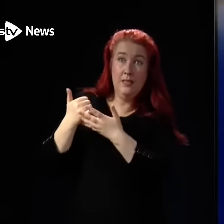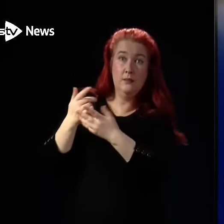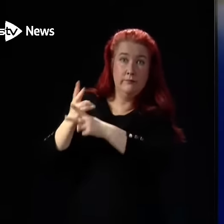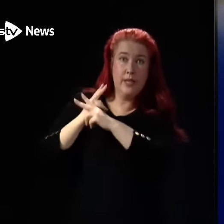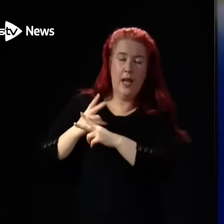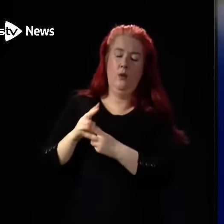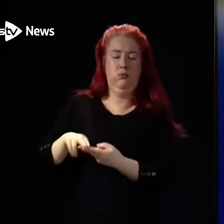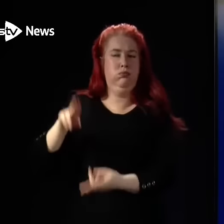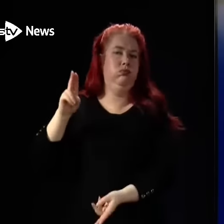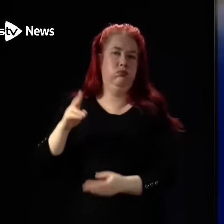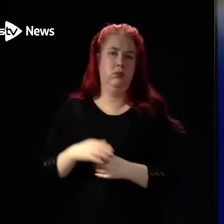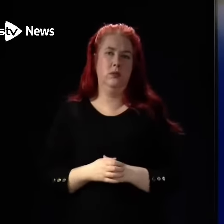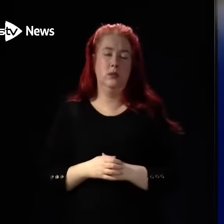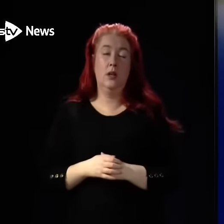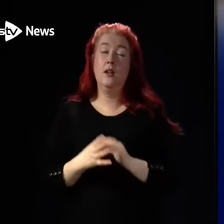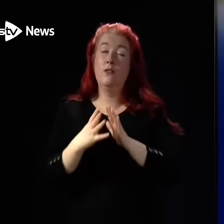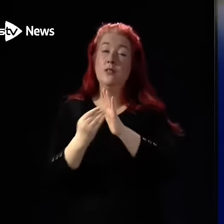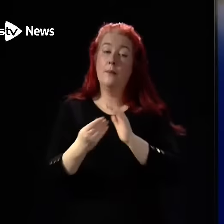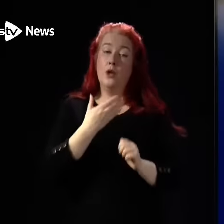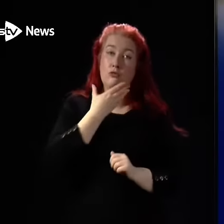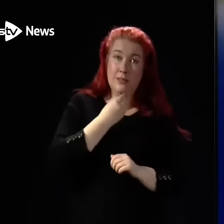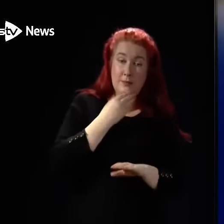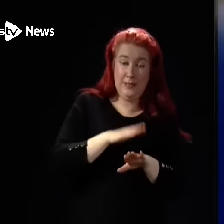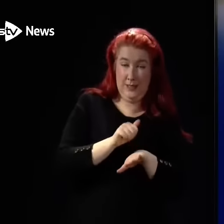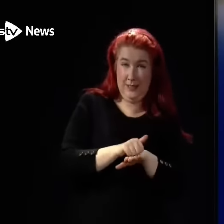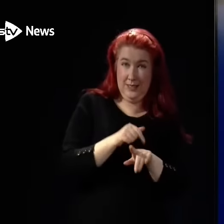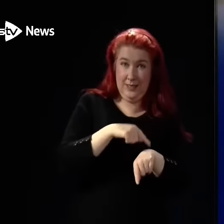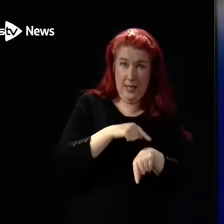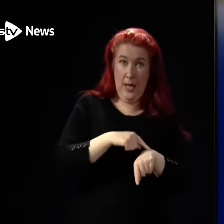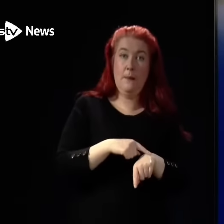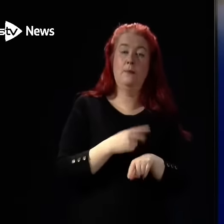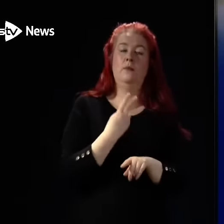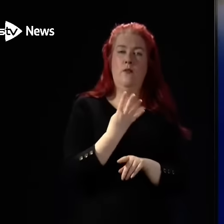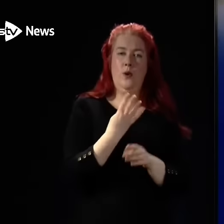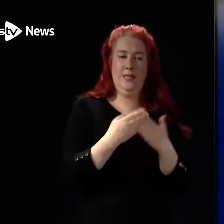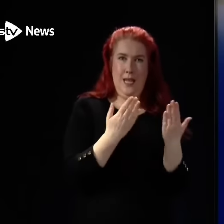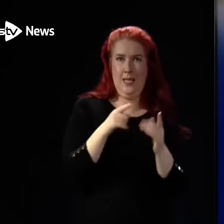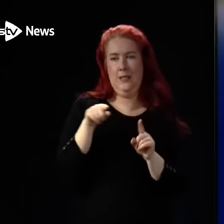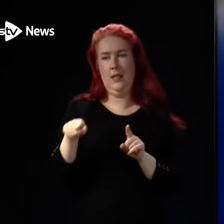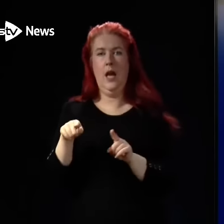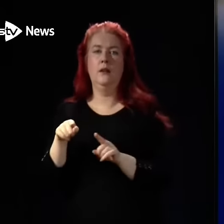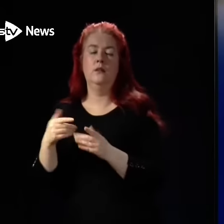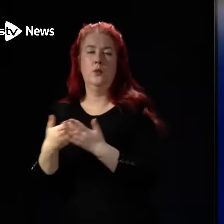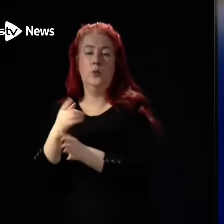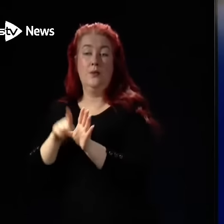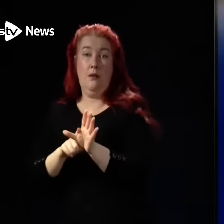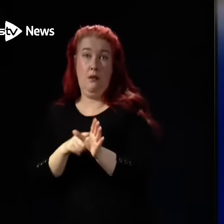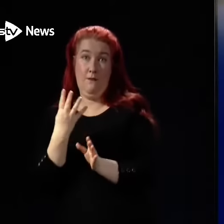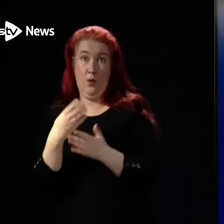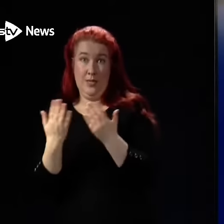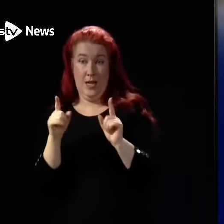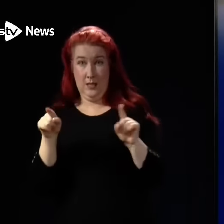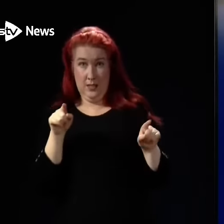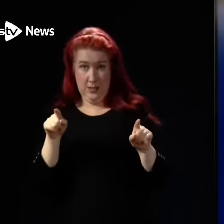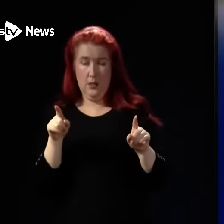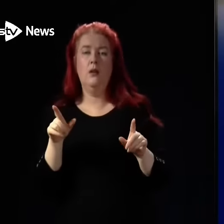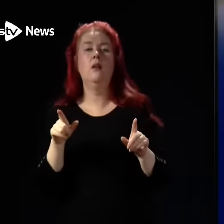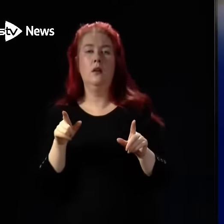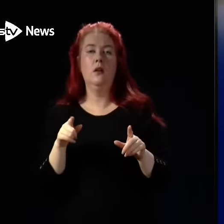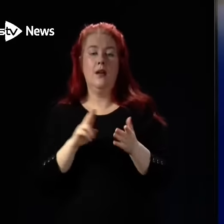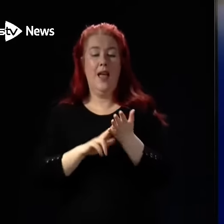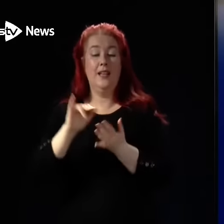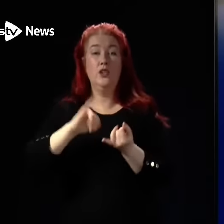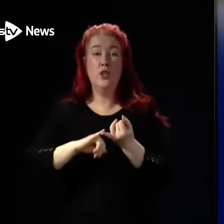the two four-day Christmas and New Year holiday periods, NHS 24 answered almost